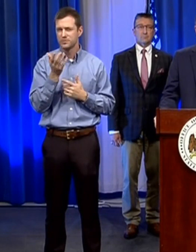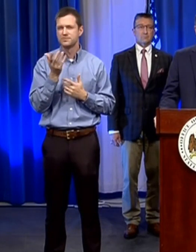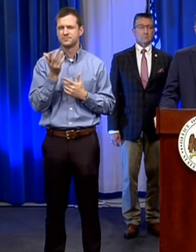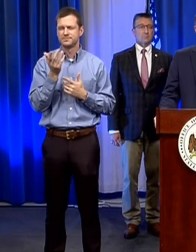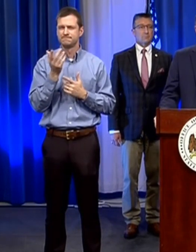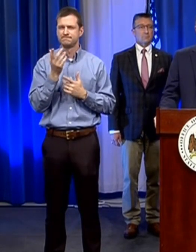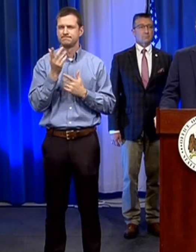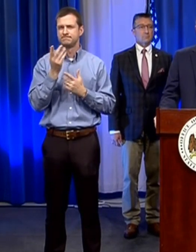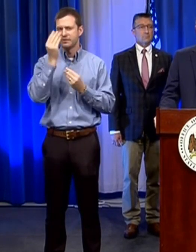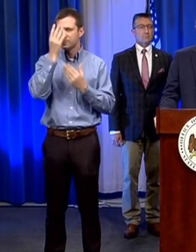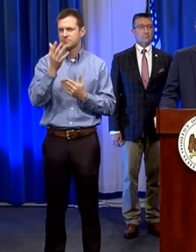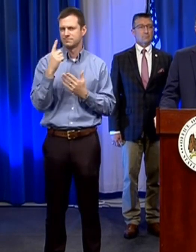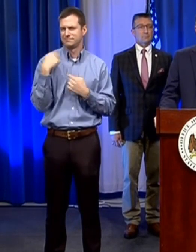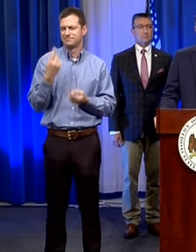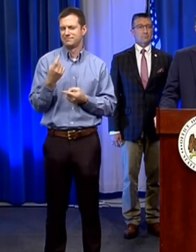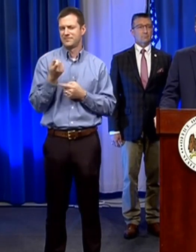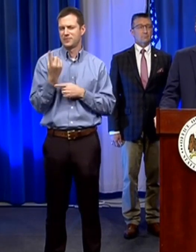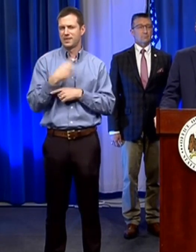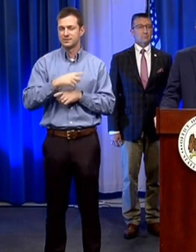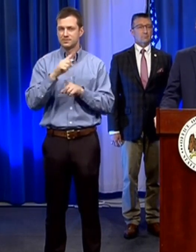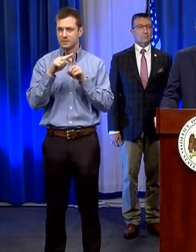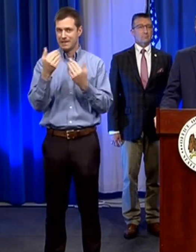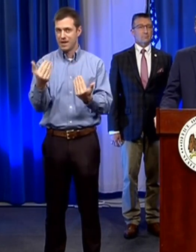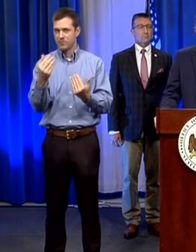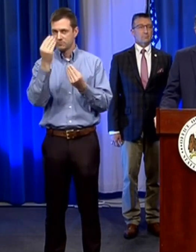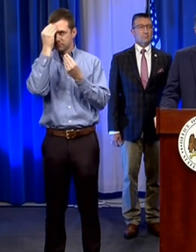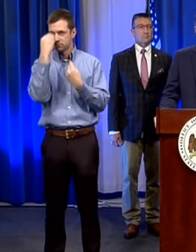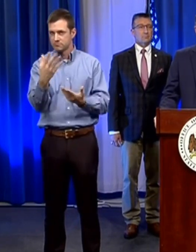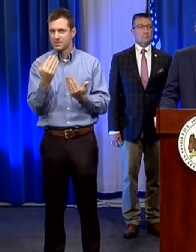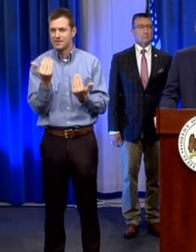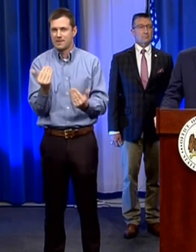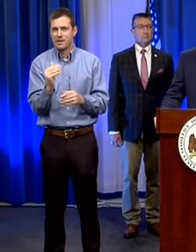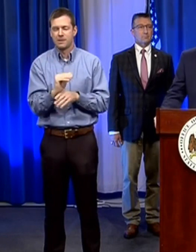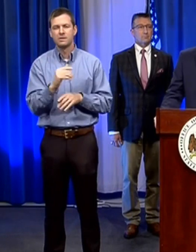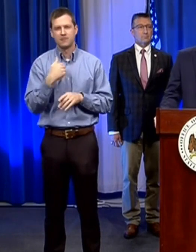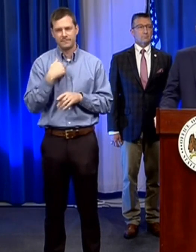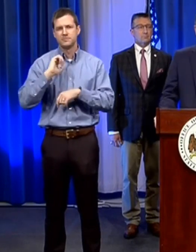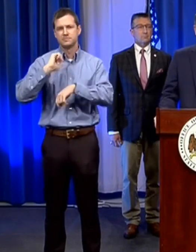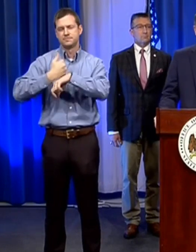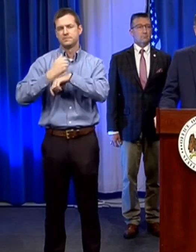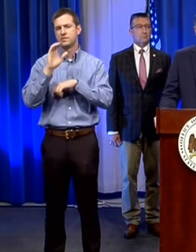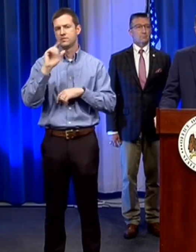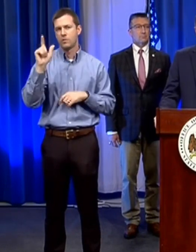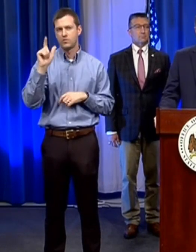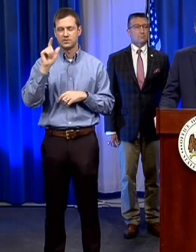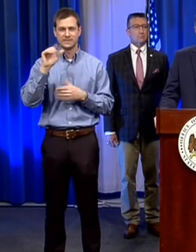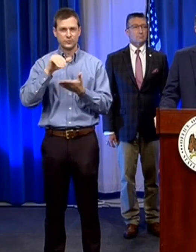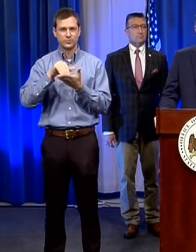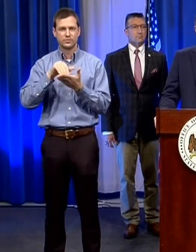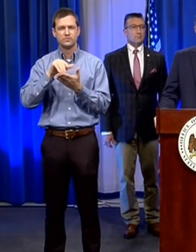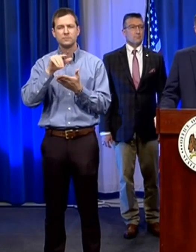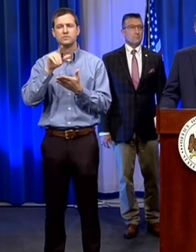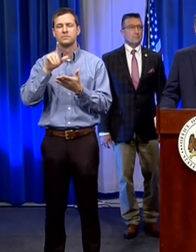one additional thing i'd like to let alabamians know about tonight is we have a call center that will be established starting at 8